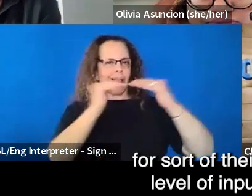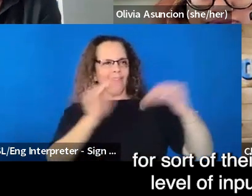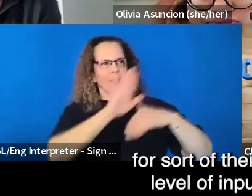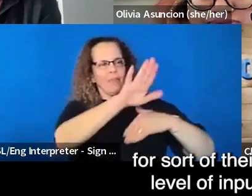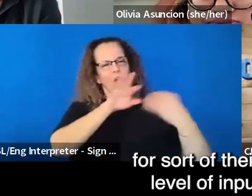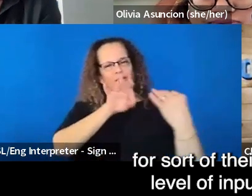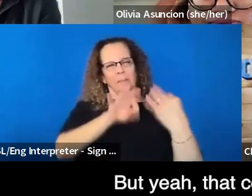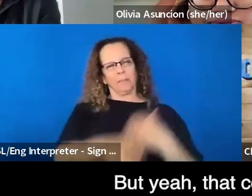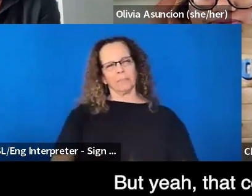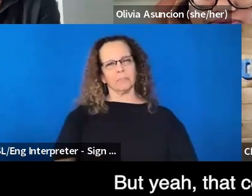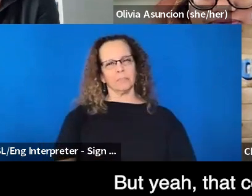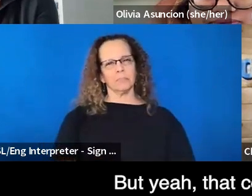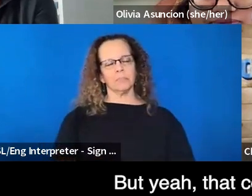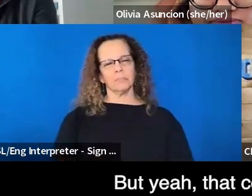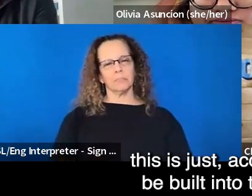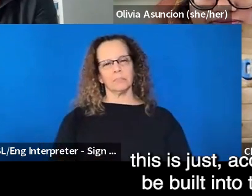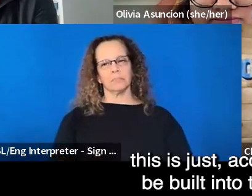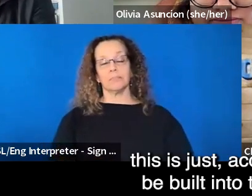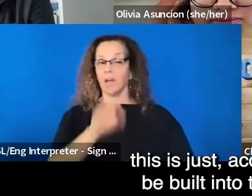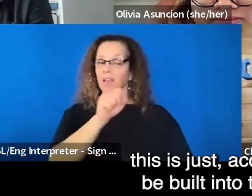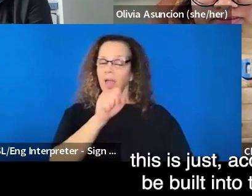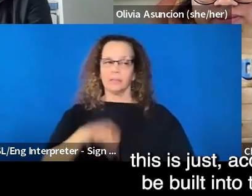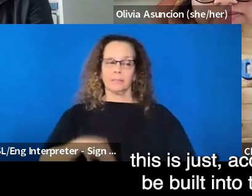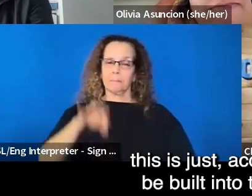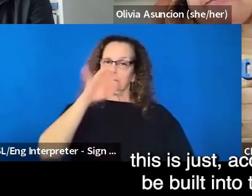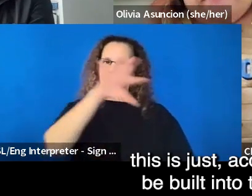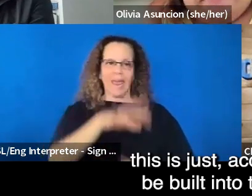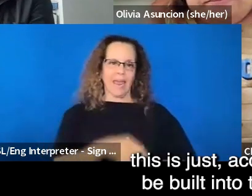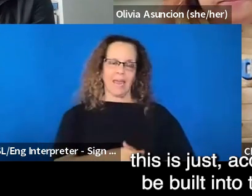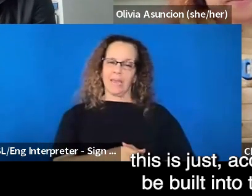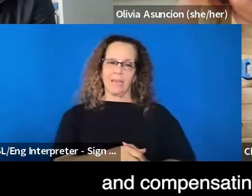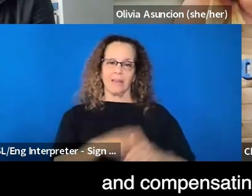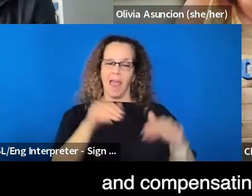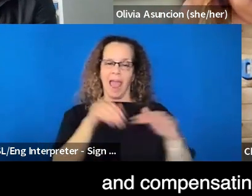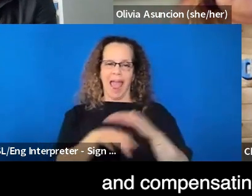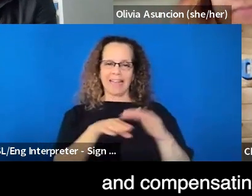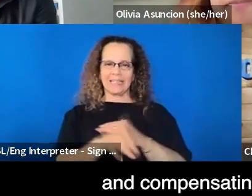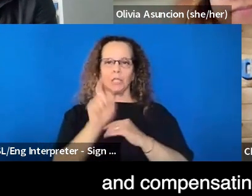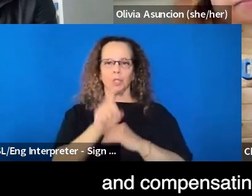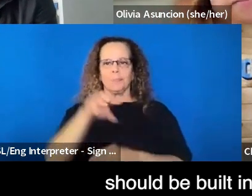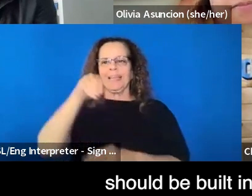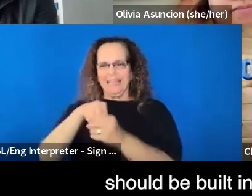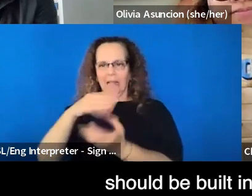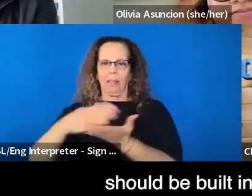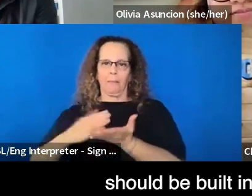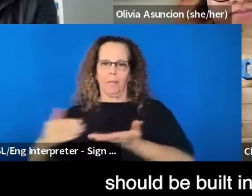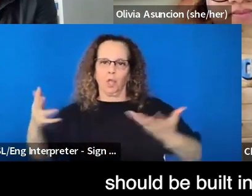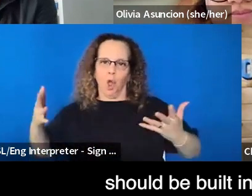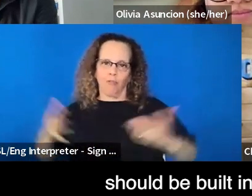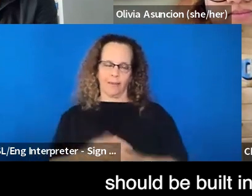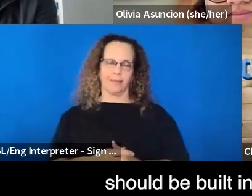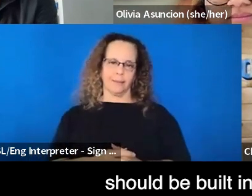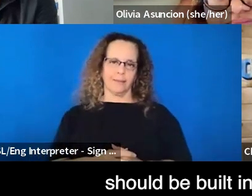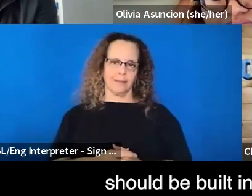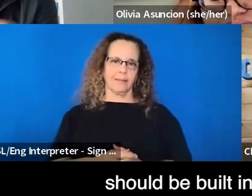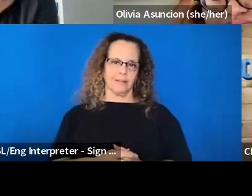um, as well. But yeah, that compensation, this is just access should be built into the budget and compensating collaborators should be built into, um,